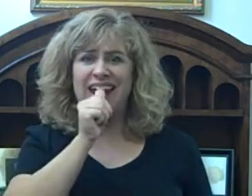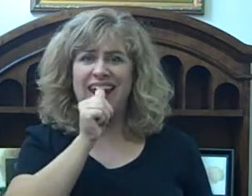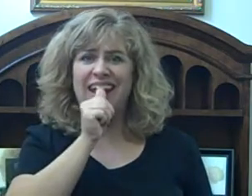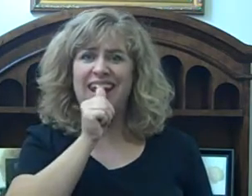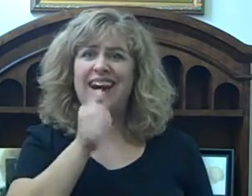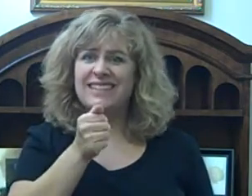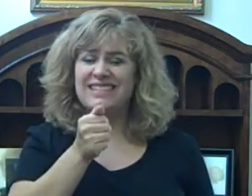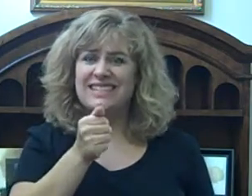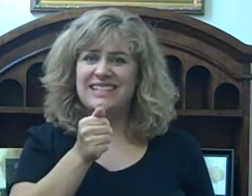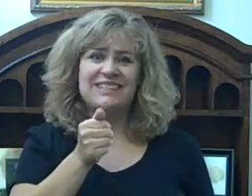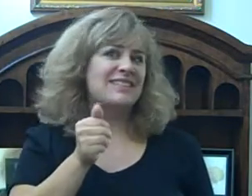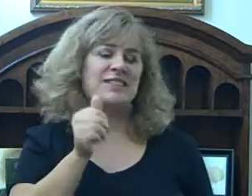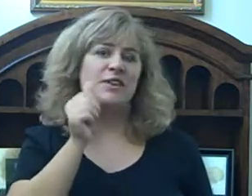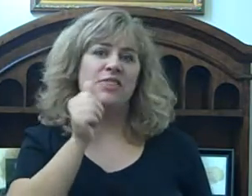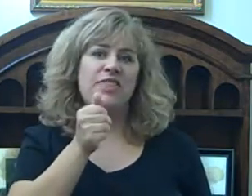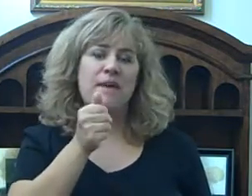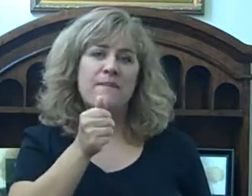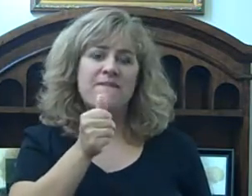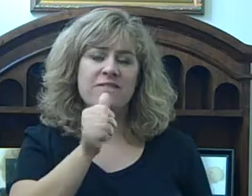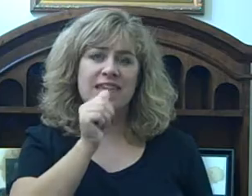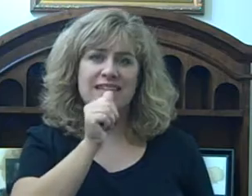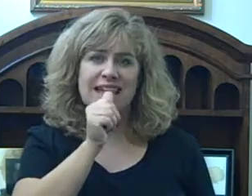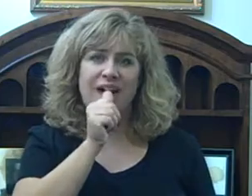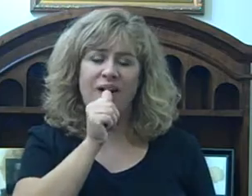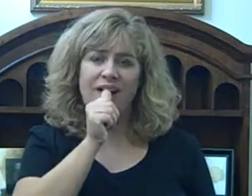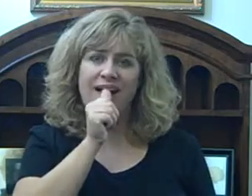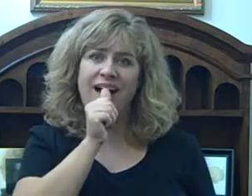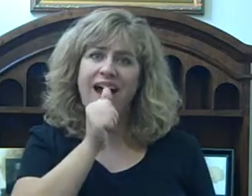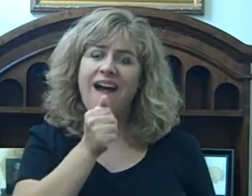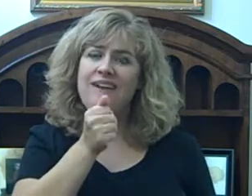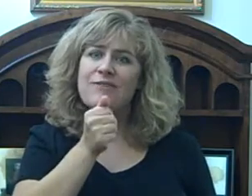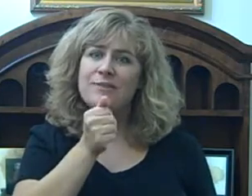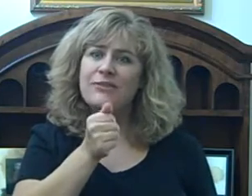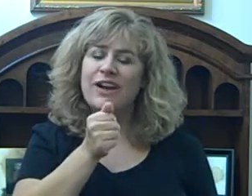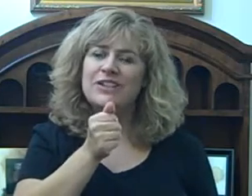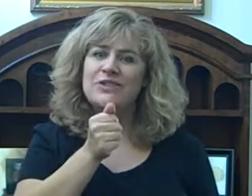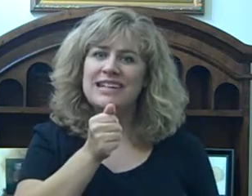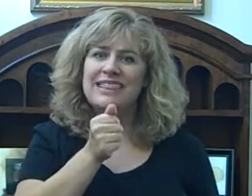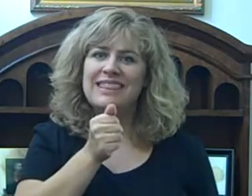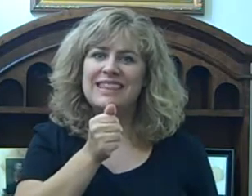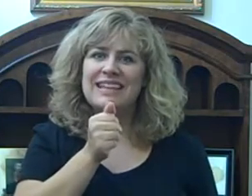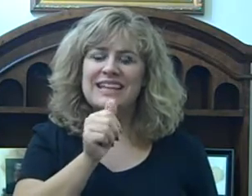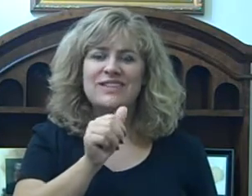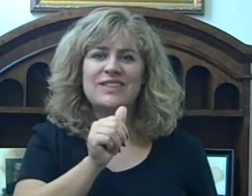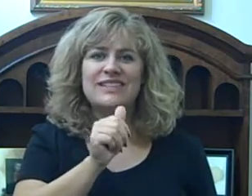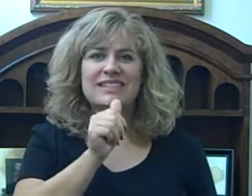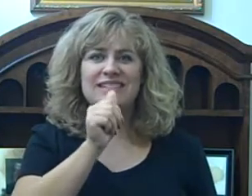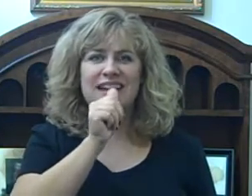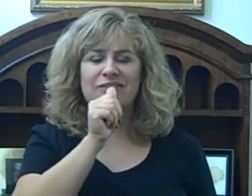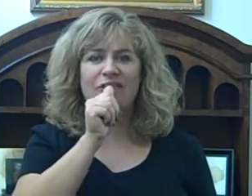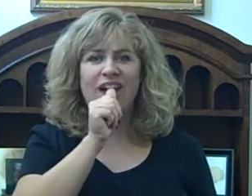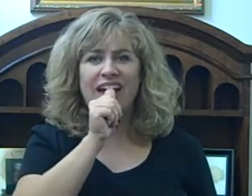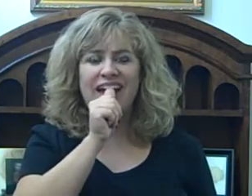nuts. Your thumb flicks out from your front two teeth, so this is the sign for